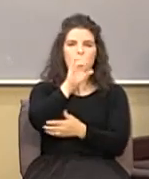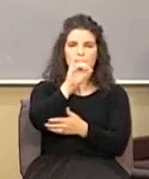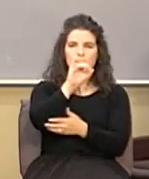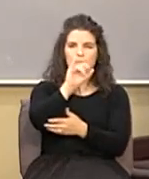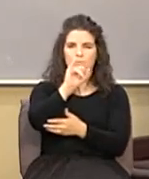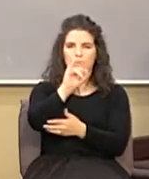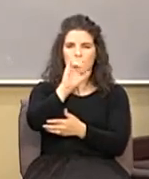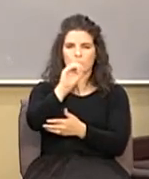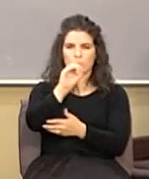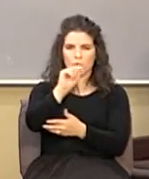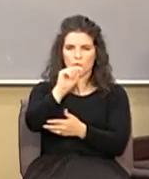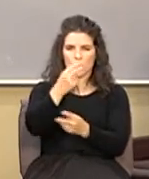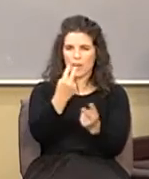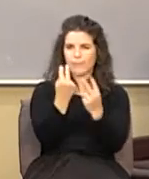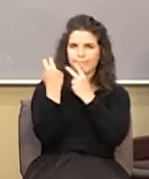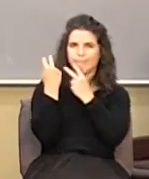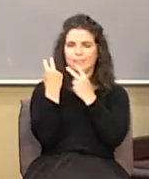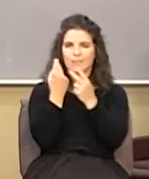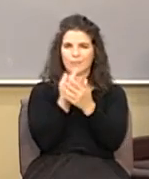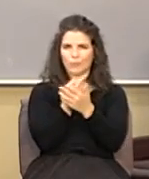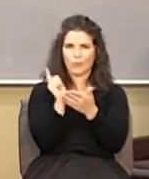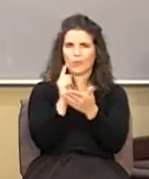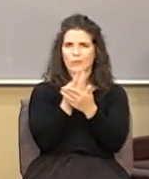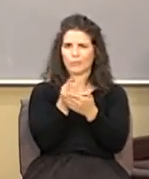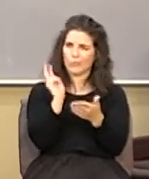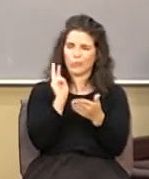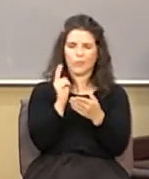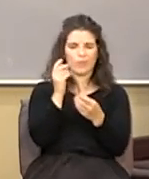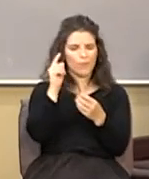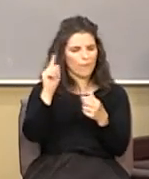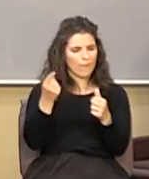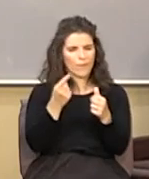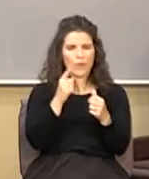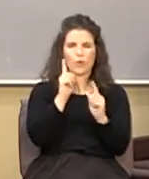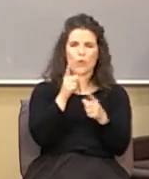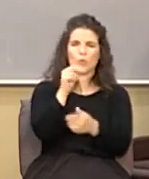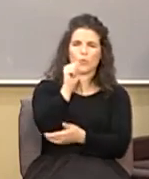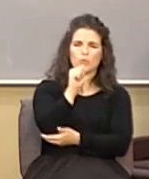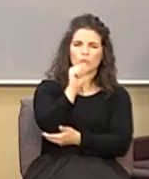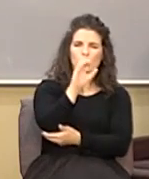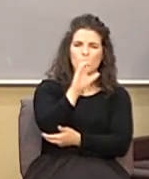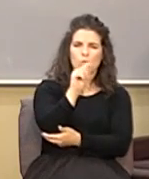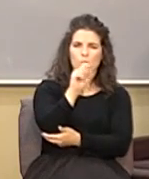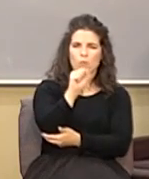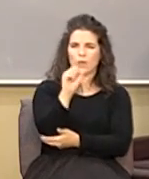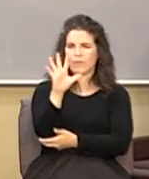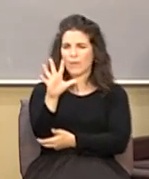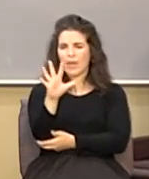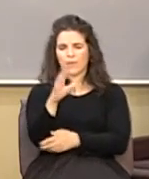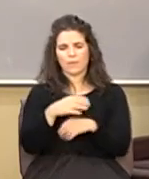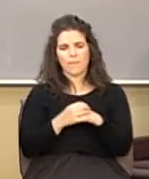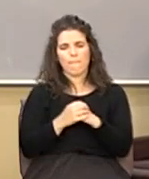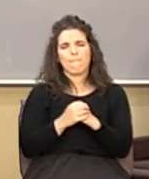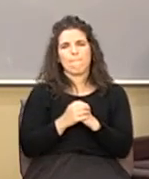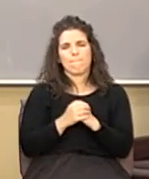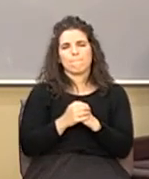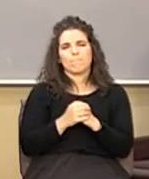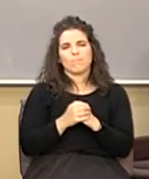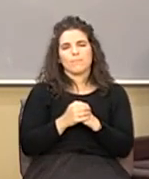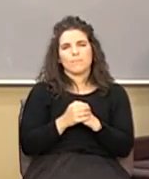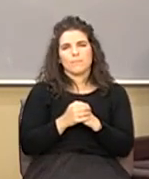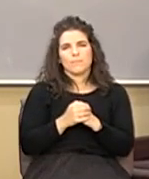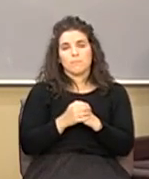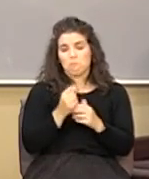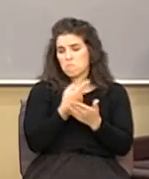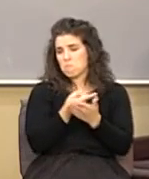Come with me to Acts chapter number 5. The first thing you need to remember about the riots that went on the last few weeks, and it's, you